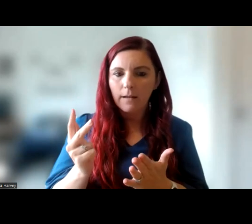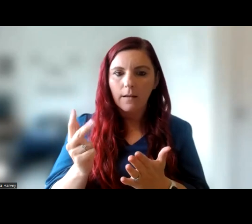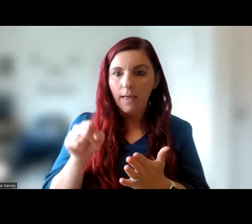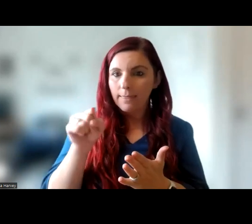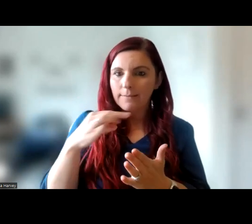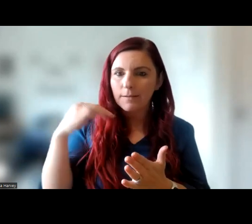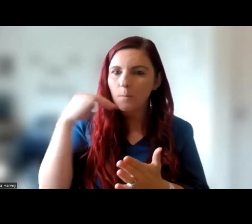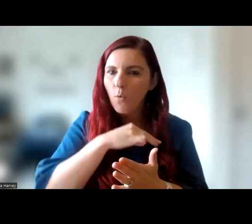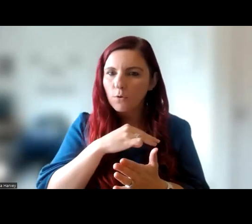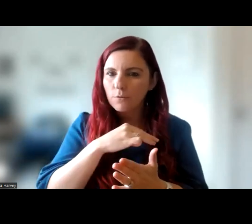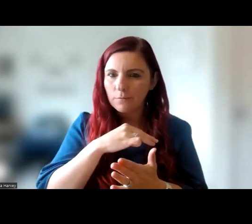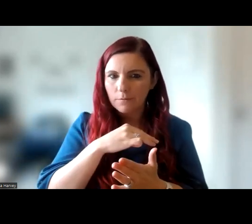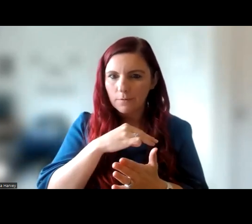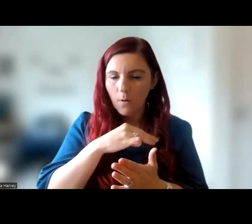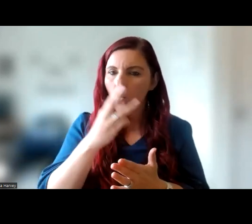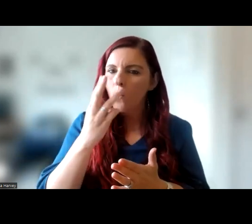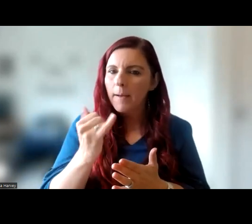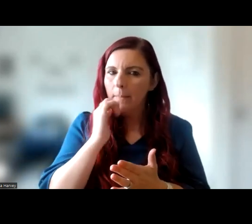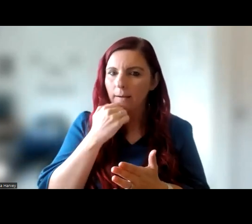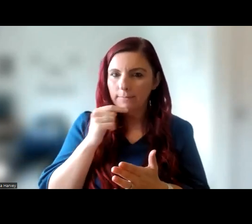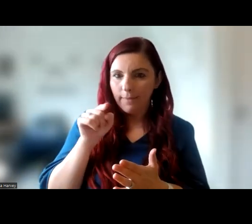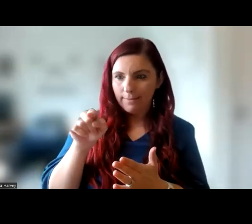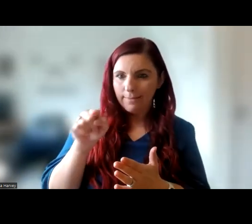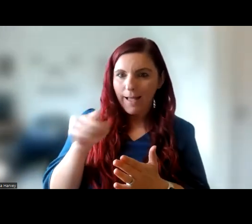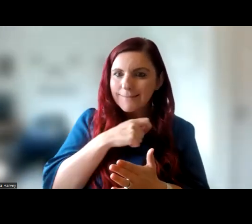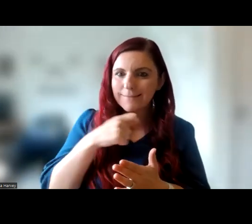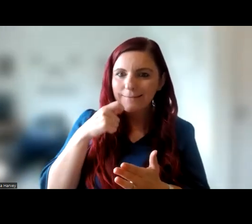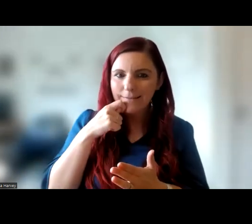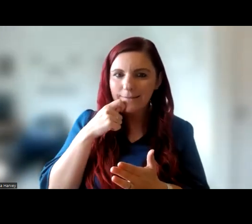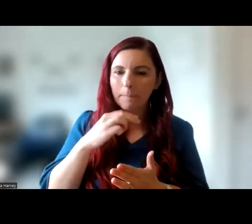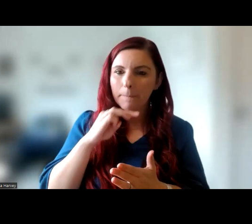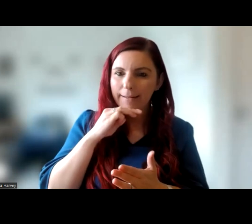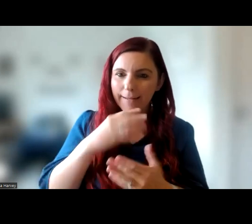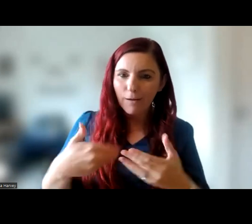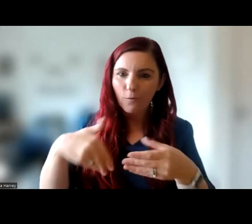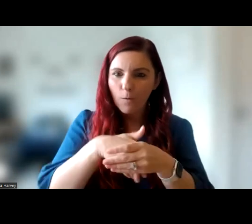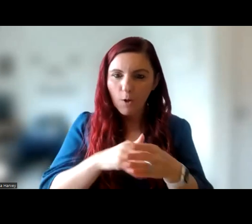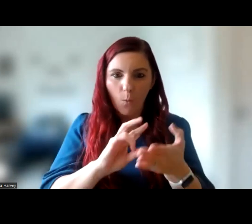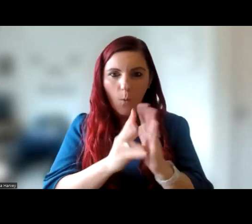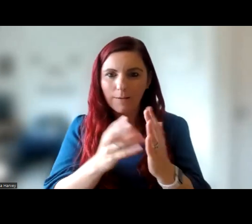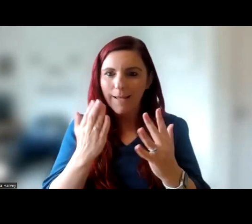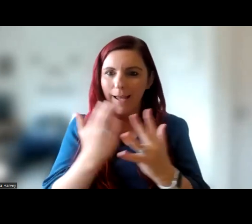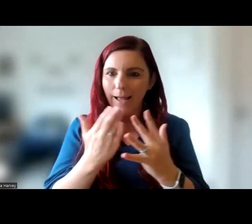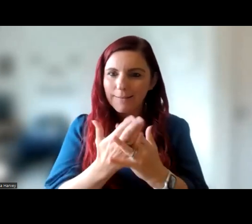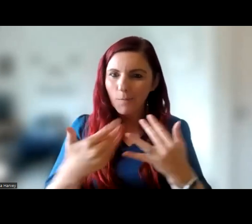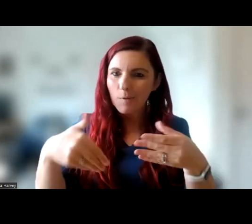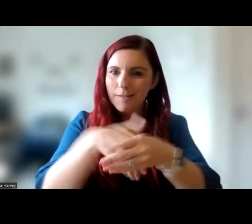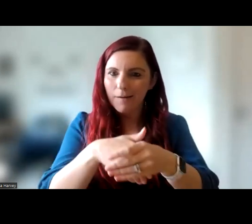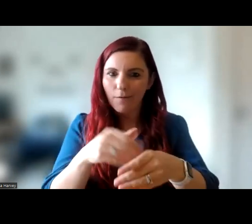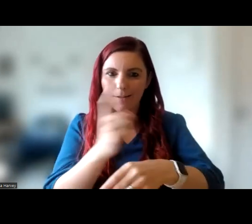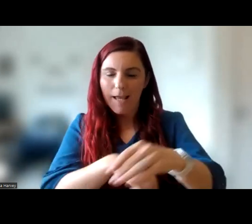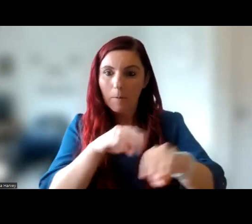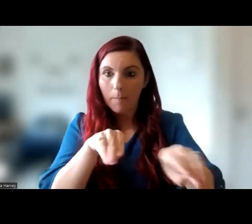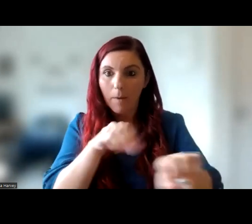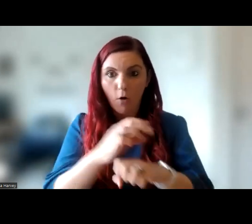important to note. As meaningful involvement, equality and participation of disabled people are key principles of